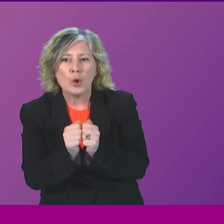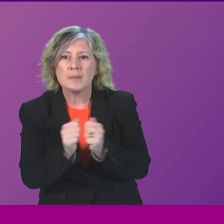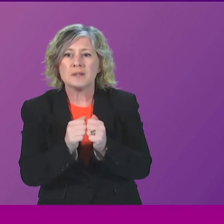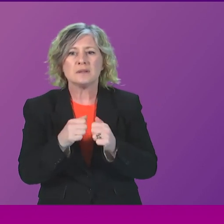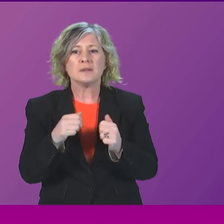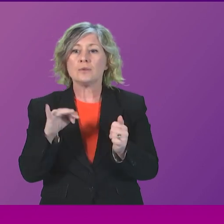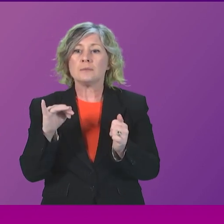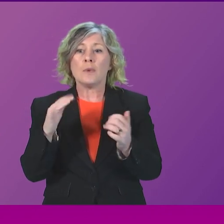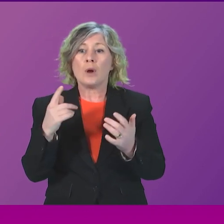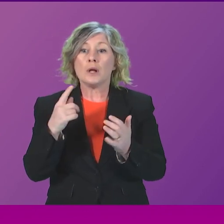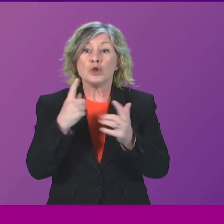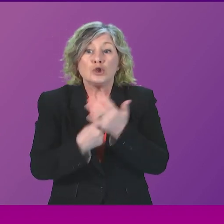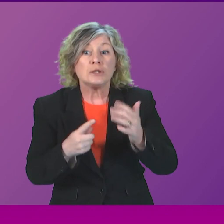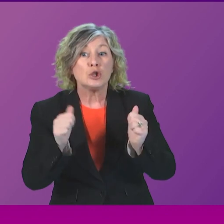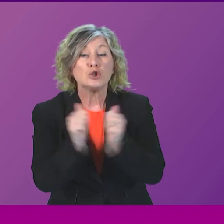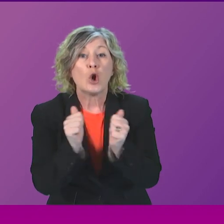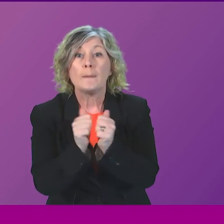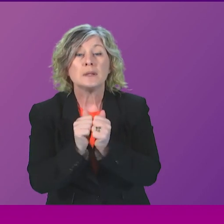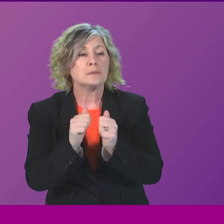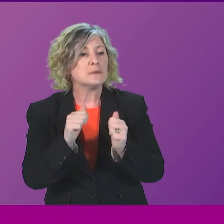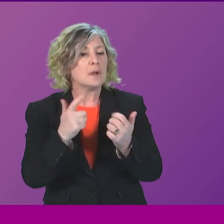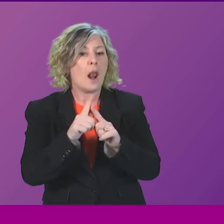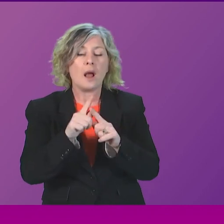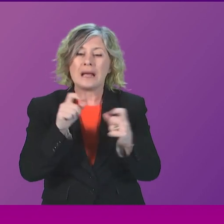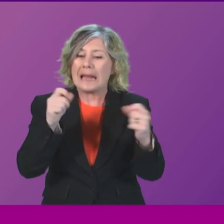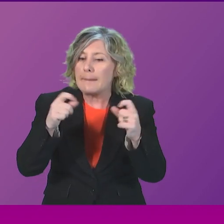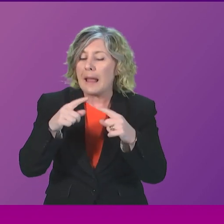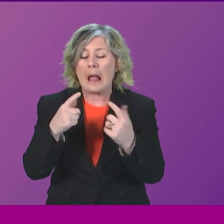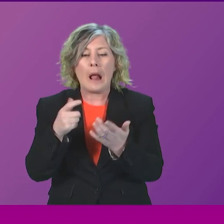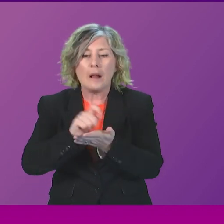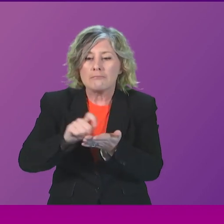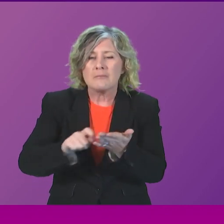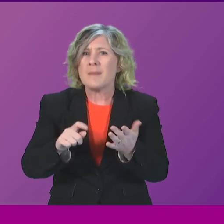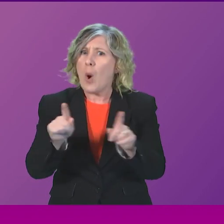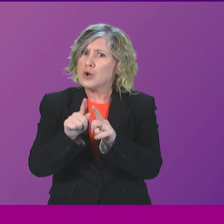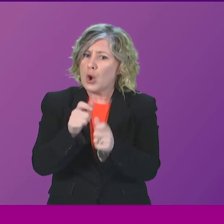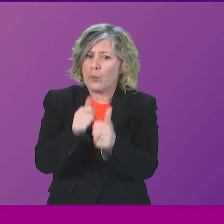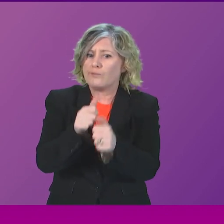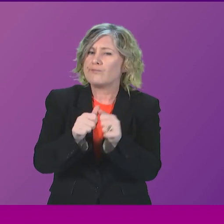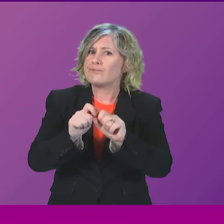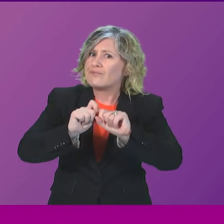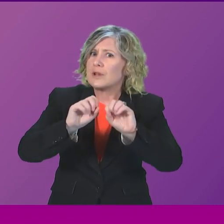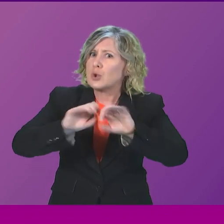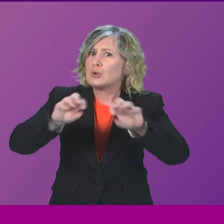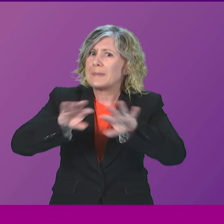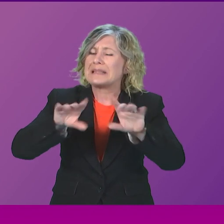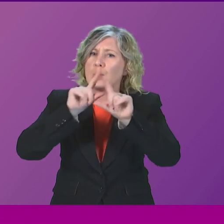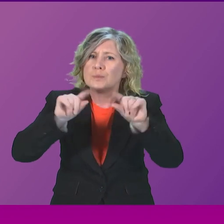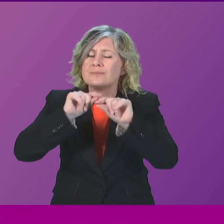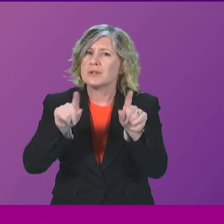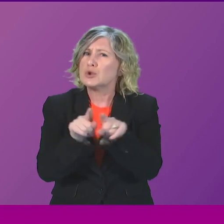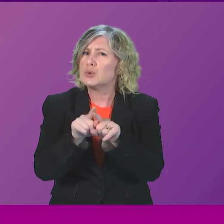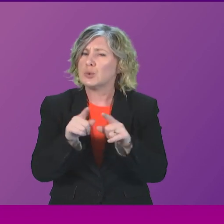documents, in fact, as per email or written correspondence, but including social media messages. So, I'm more than happy for that